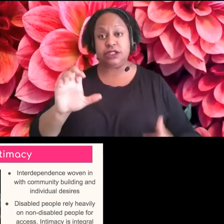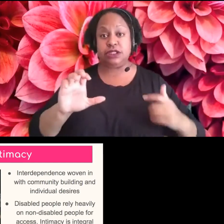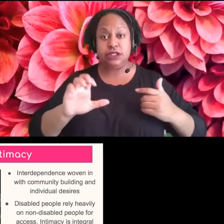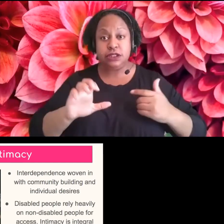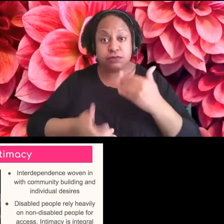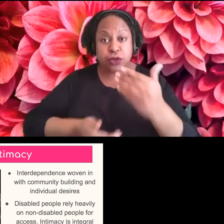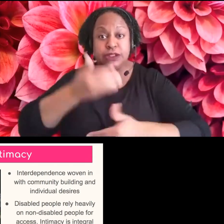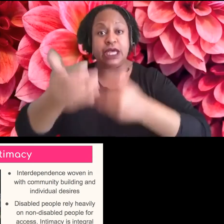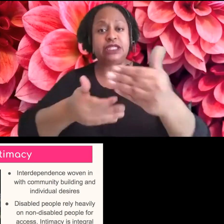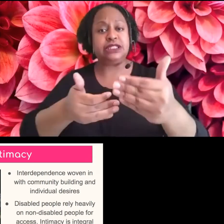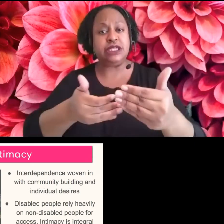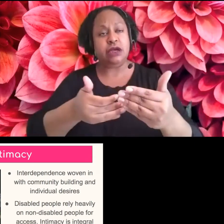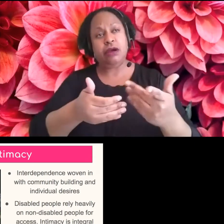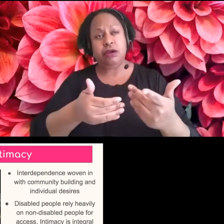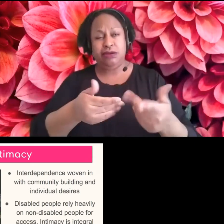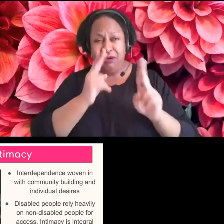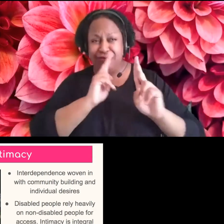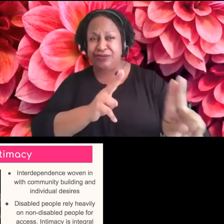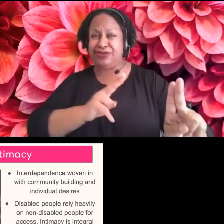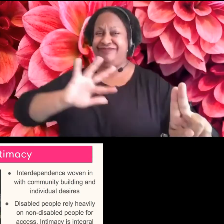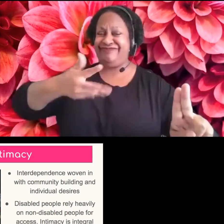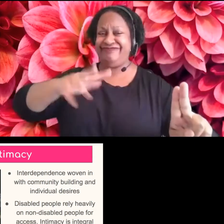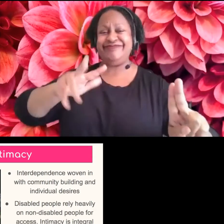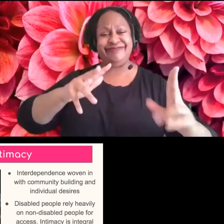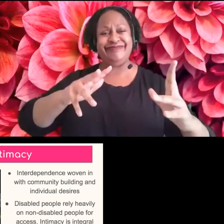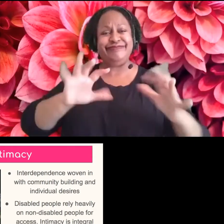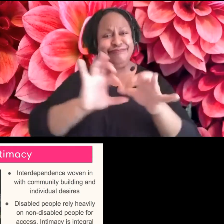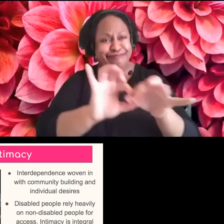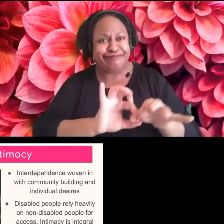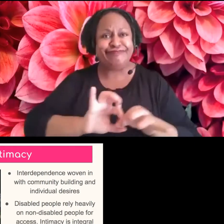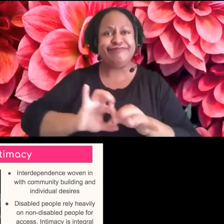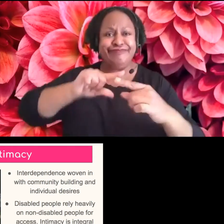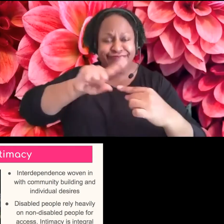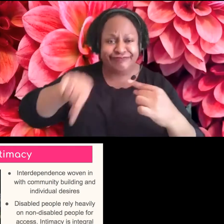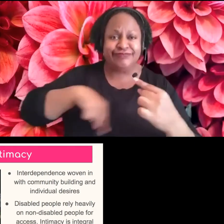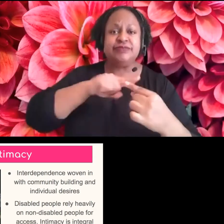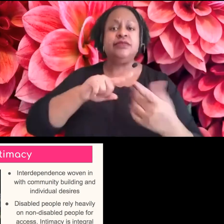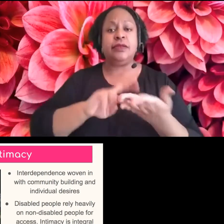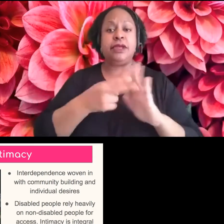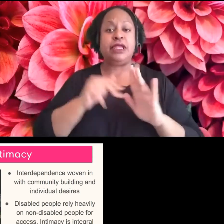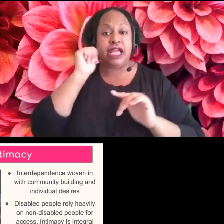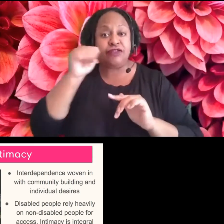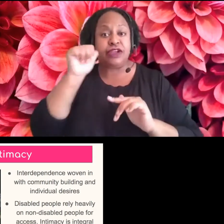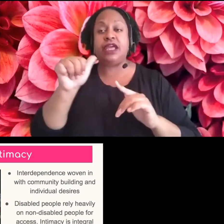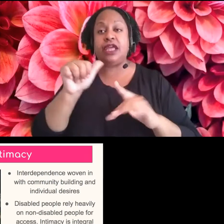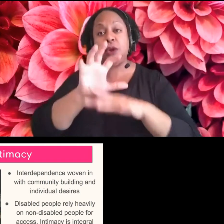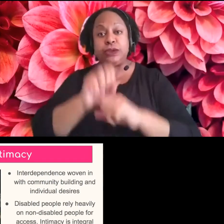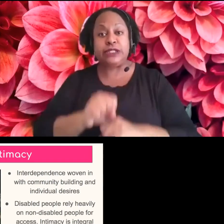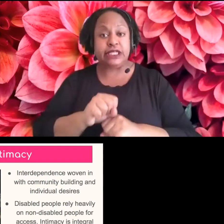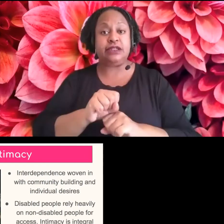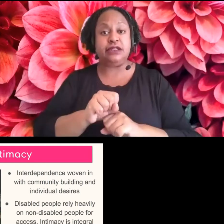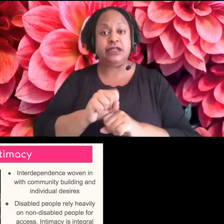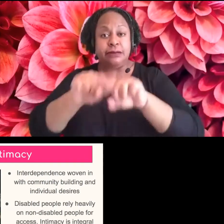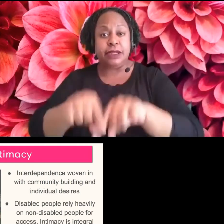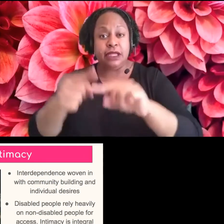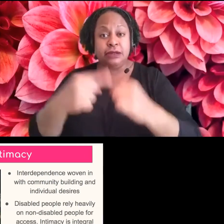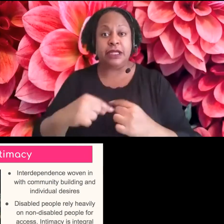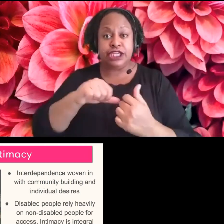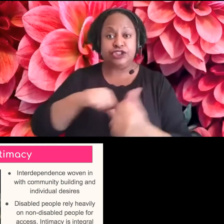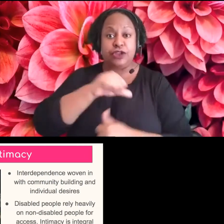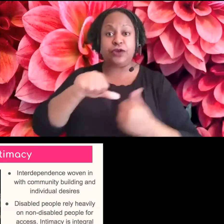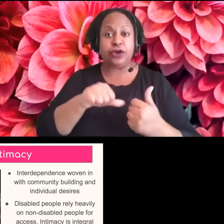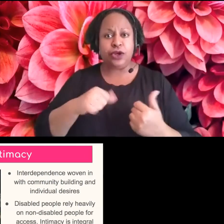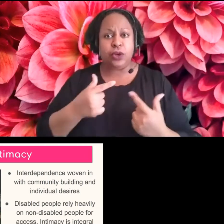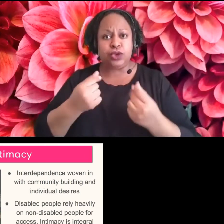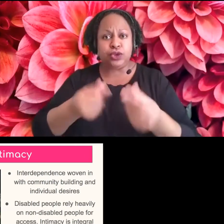routine, um, daily routine interdependence. It's just a part of what we do for each other and hopefully